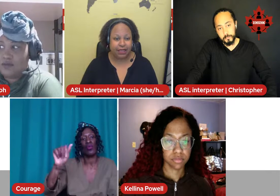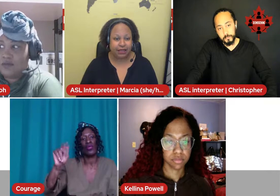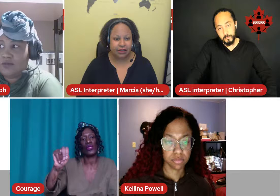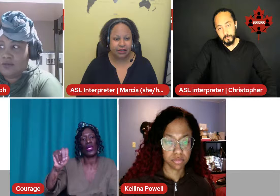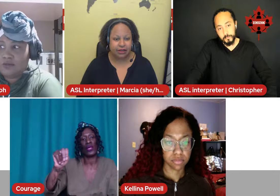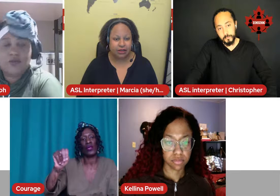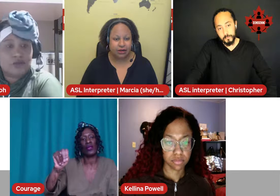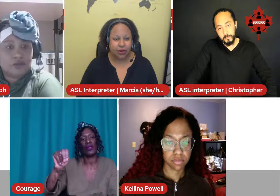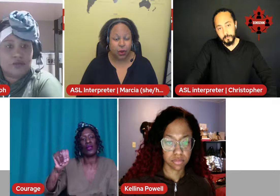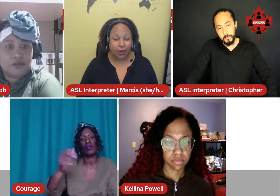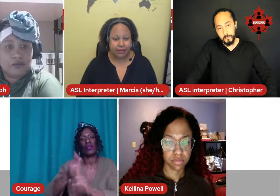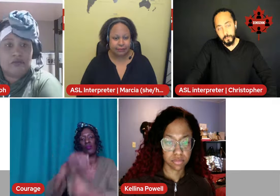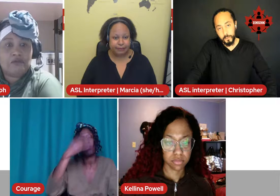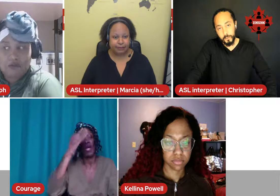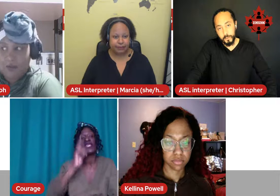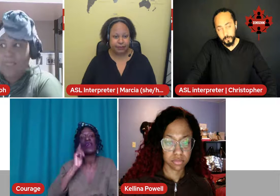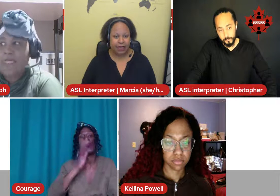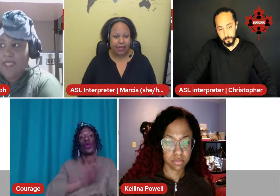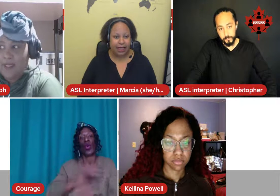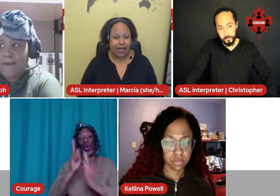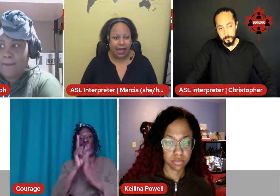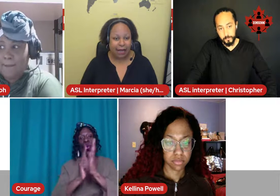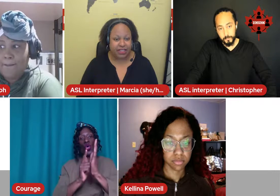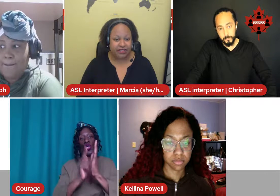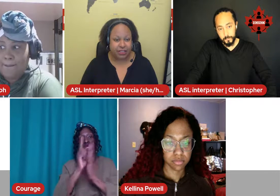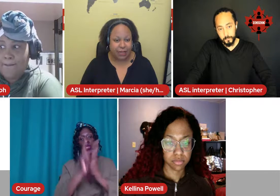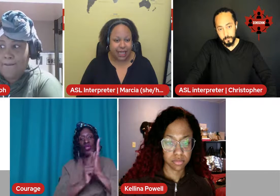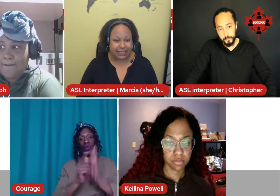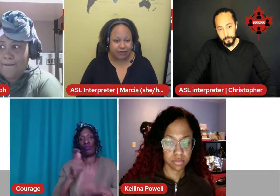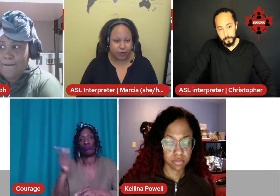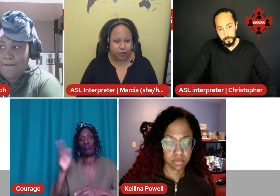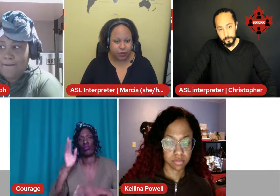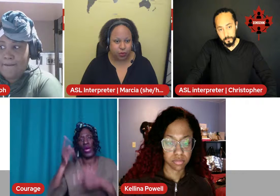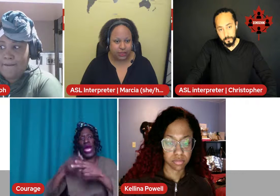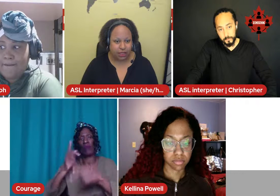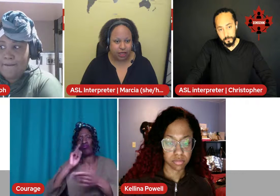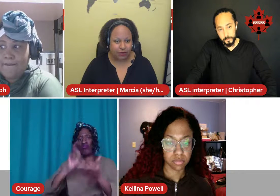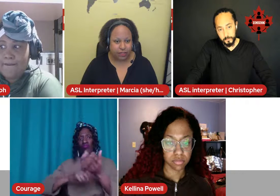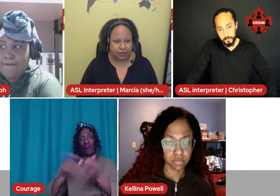Gordon. Okay. I believe she's a black deaf woman who works in law enforcement.